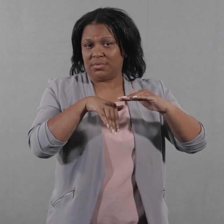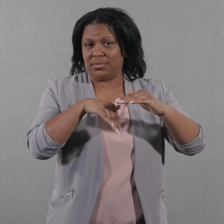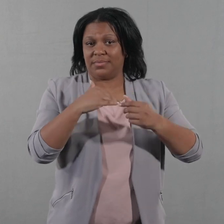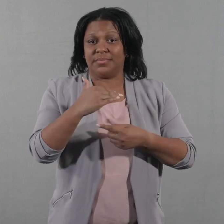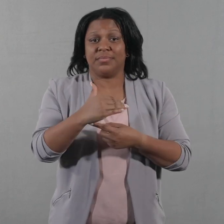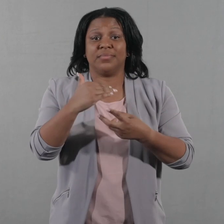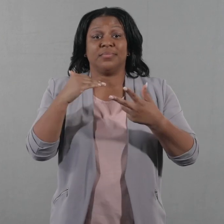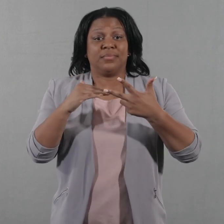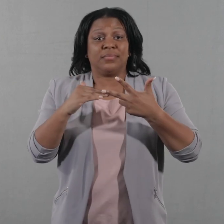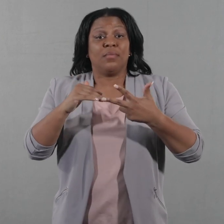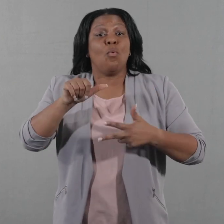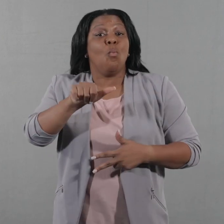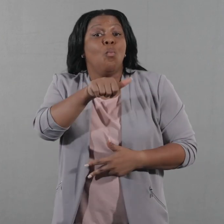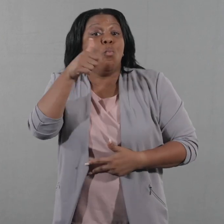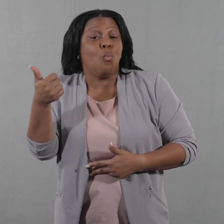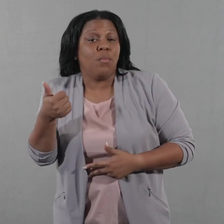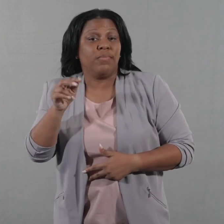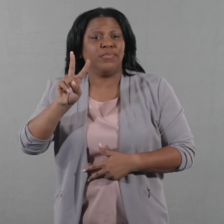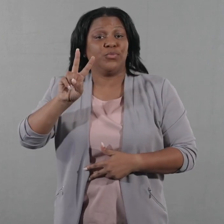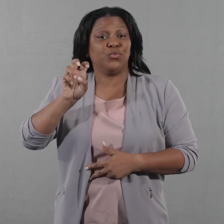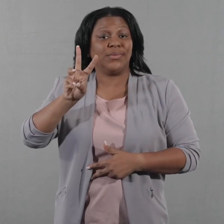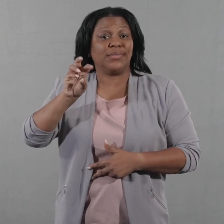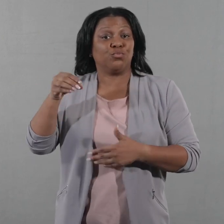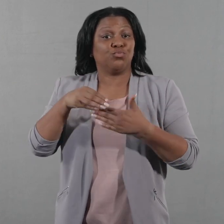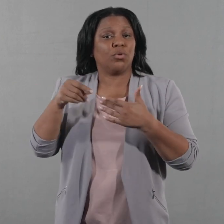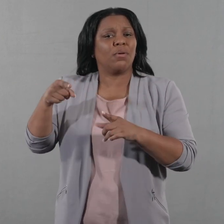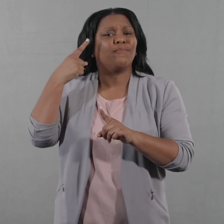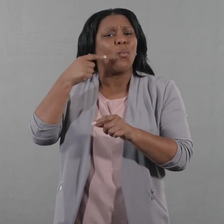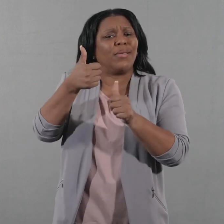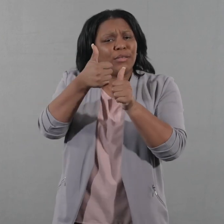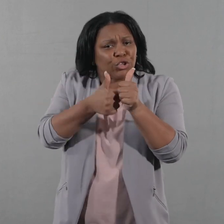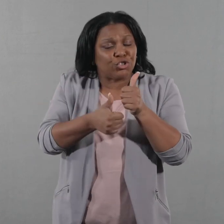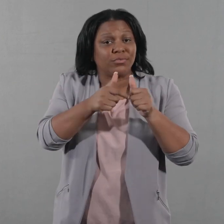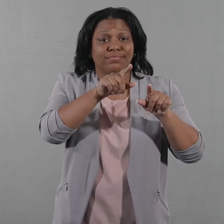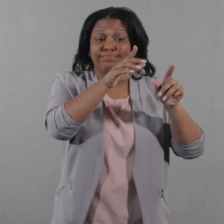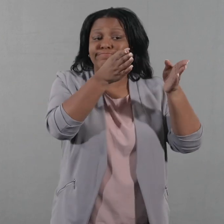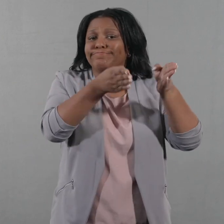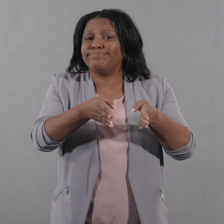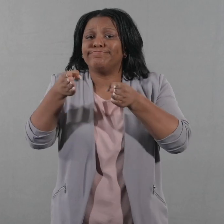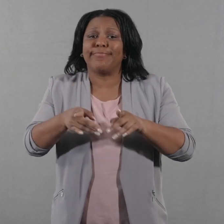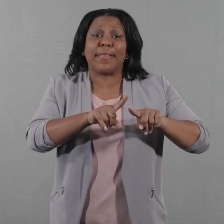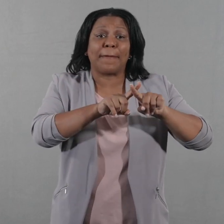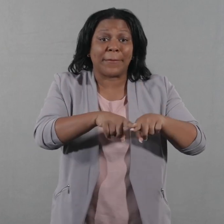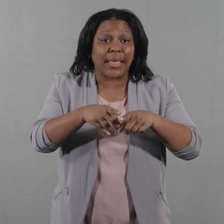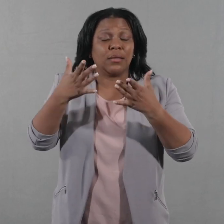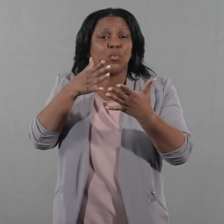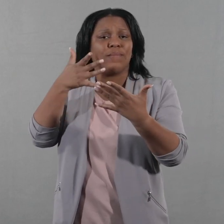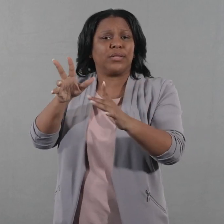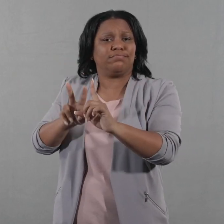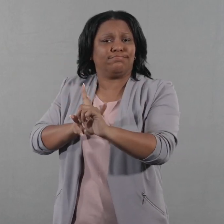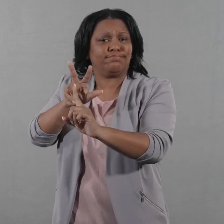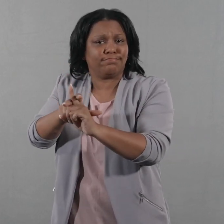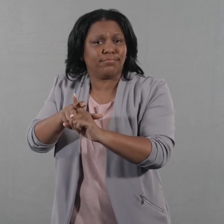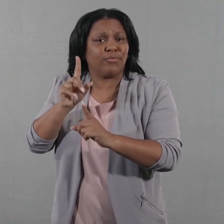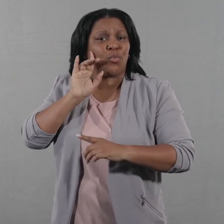or less, another $260 for each dependent claimed on your return, up to three